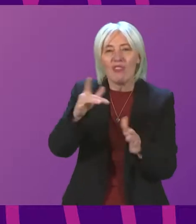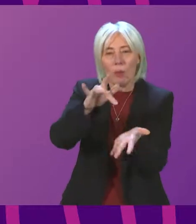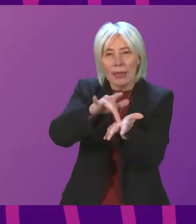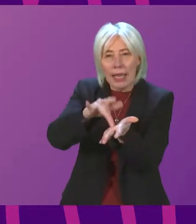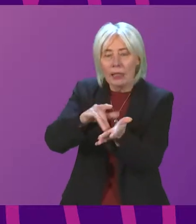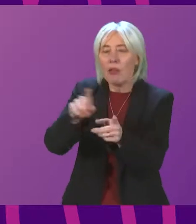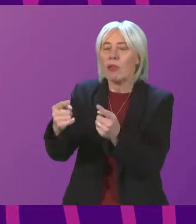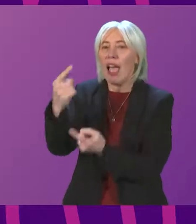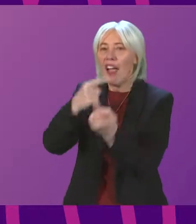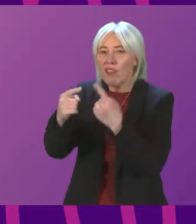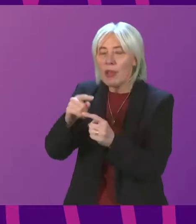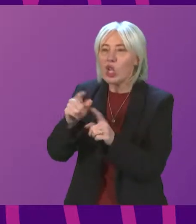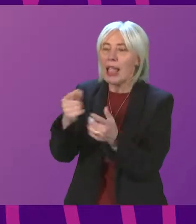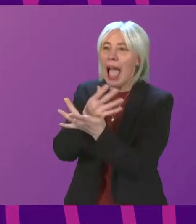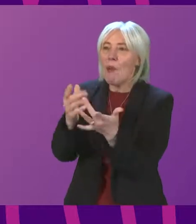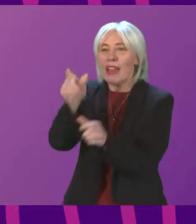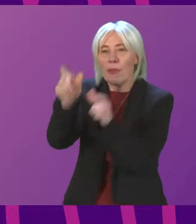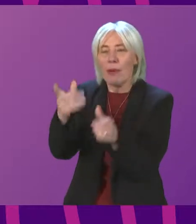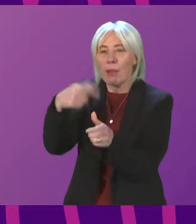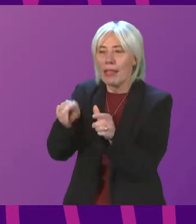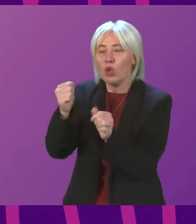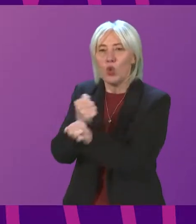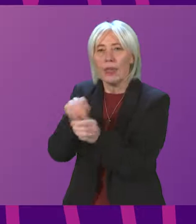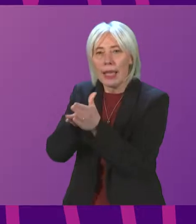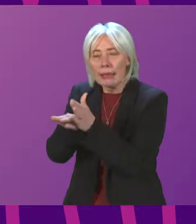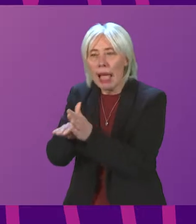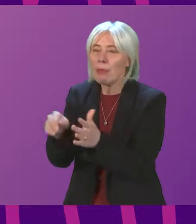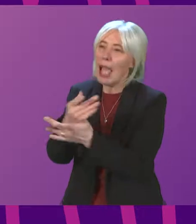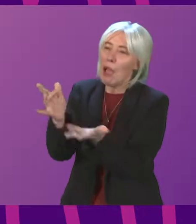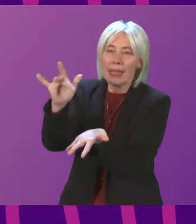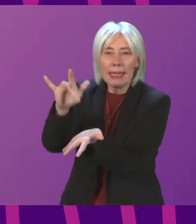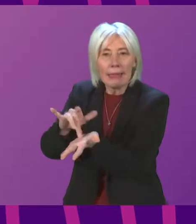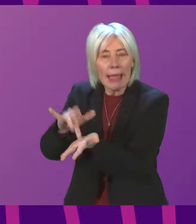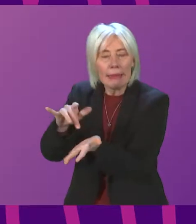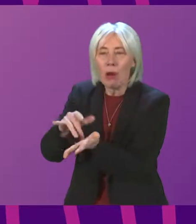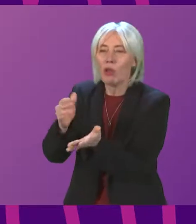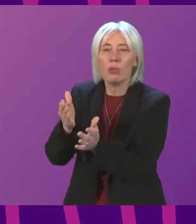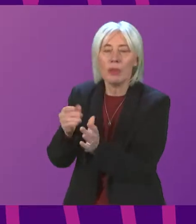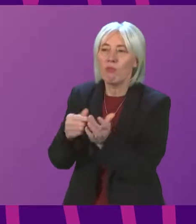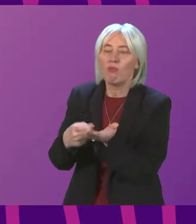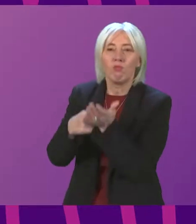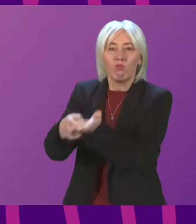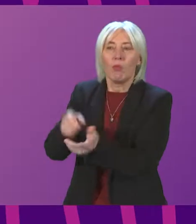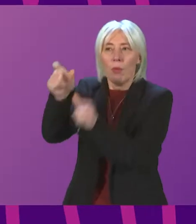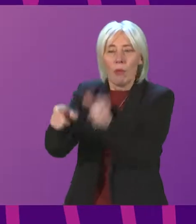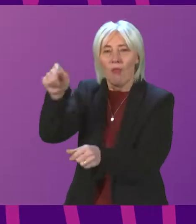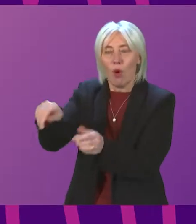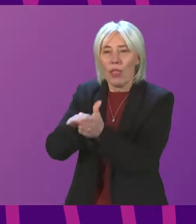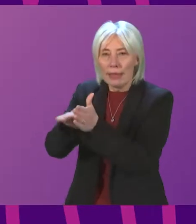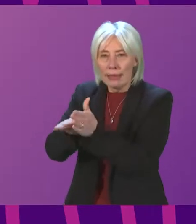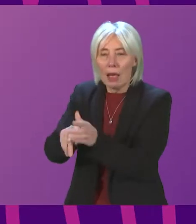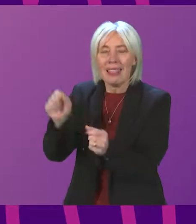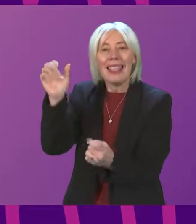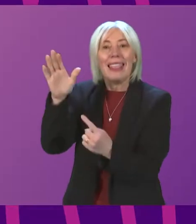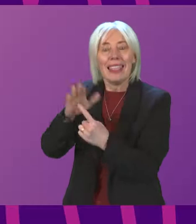and information such as the number of candidates entered and the number of centres presenting candidates for the course. The key focus will be to